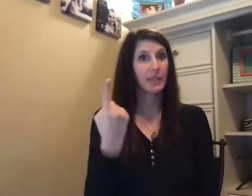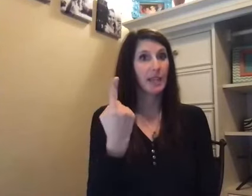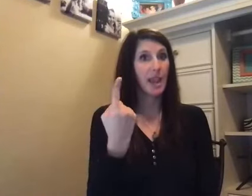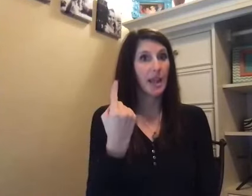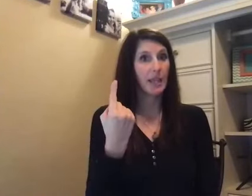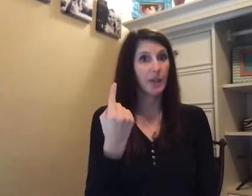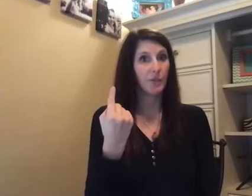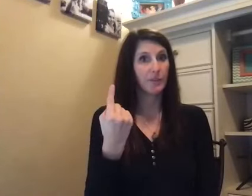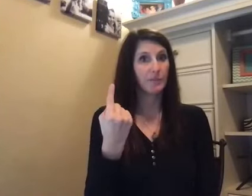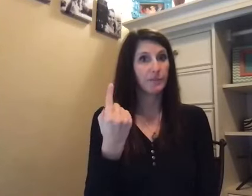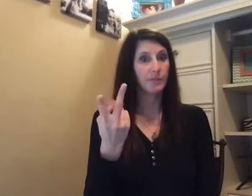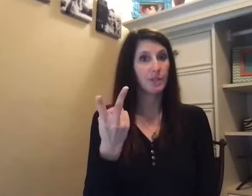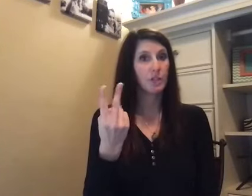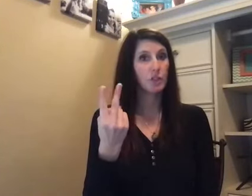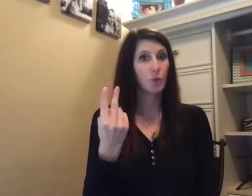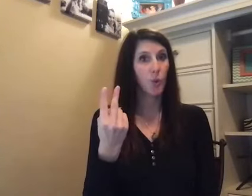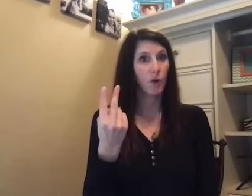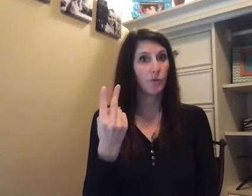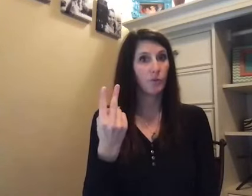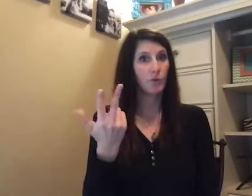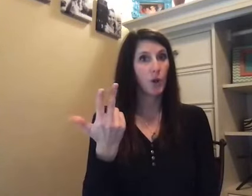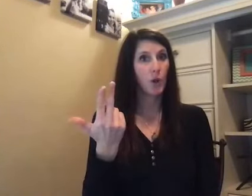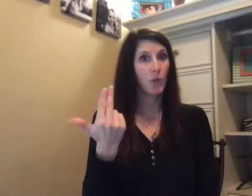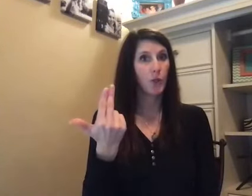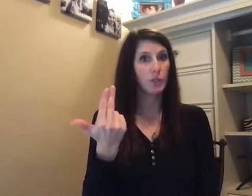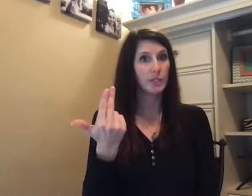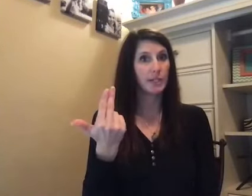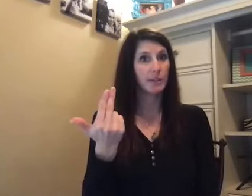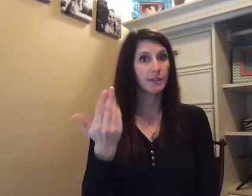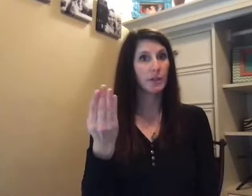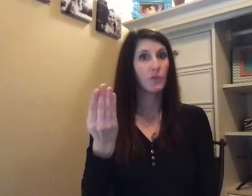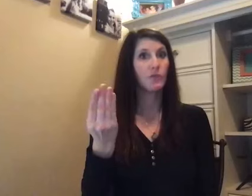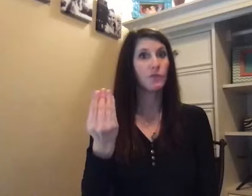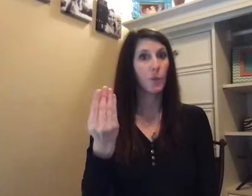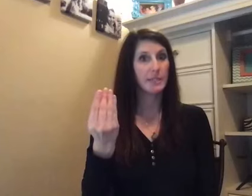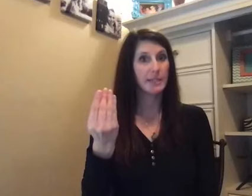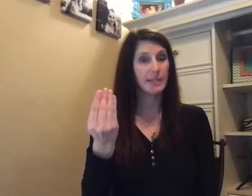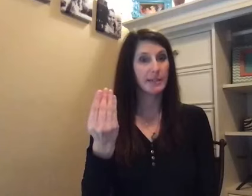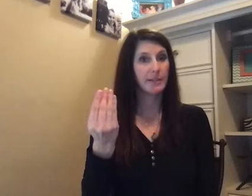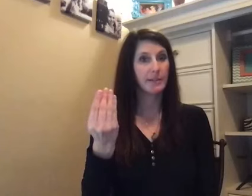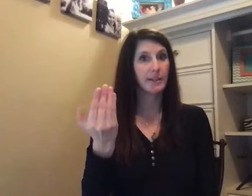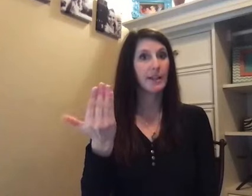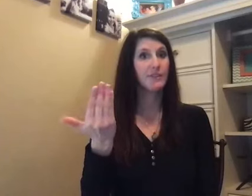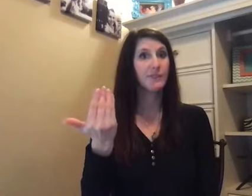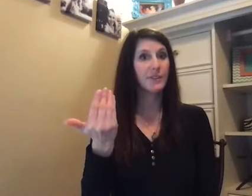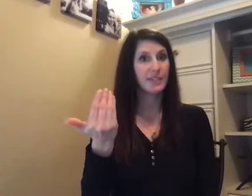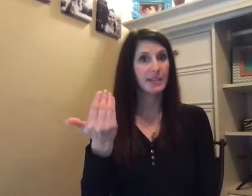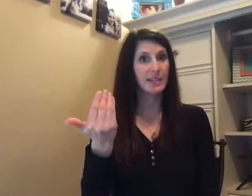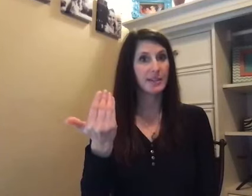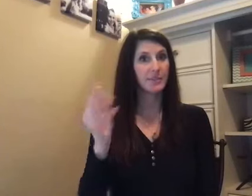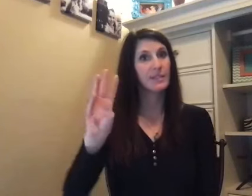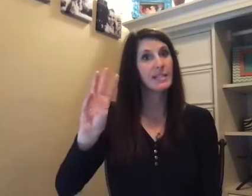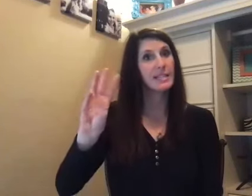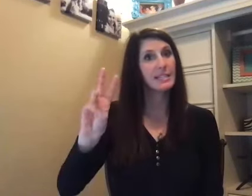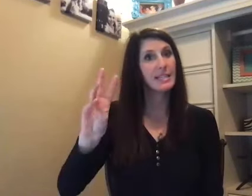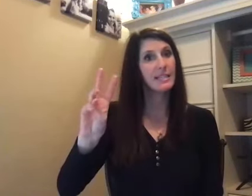11, 12, 13, 14, 15, 16,